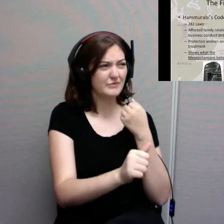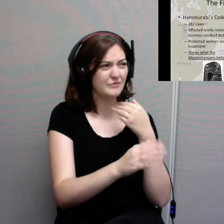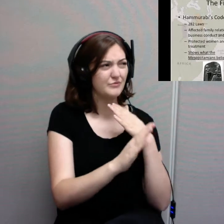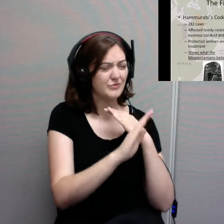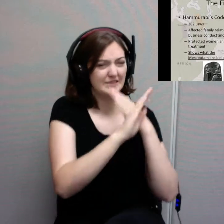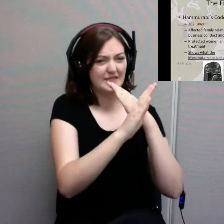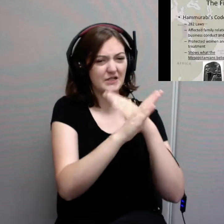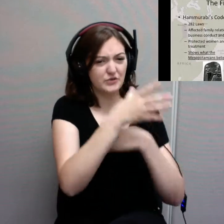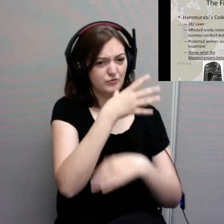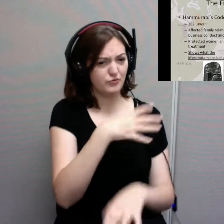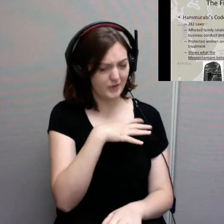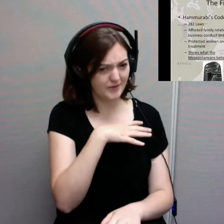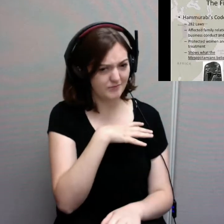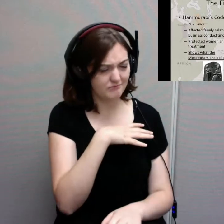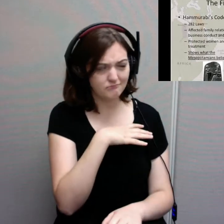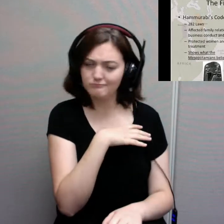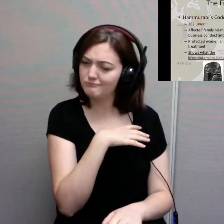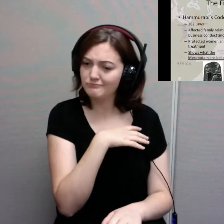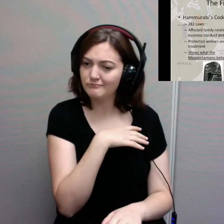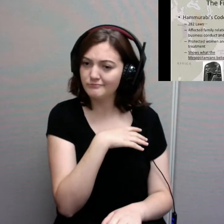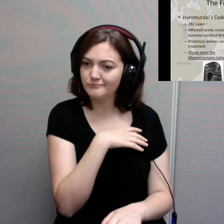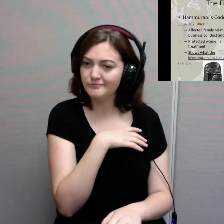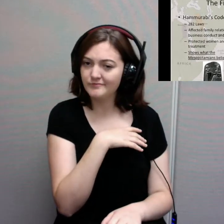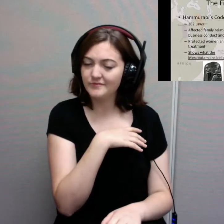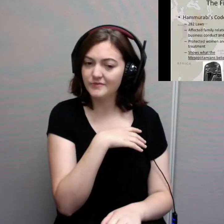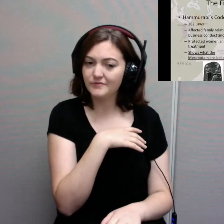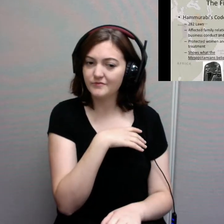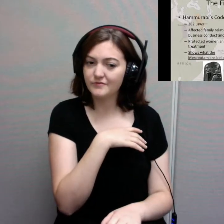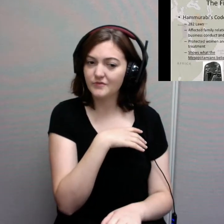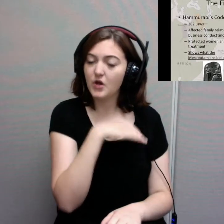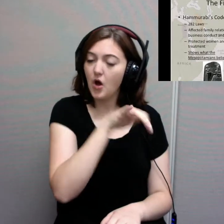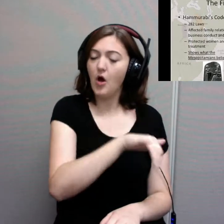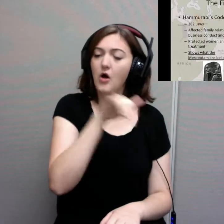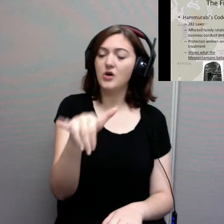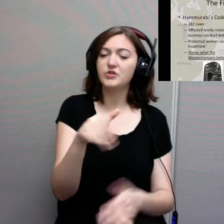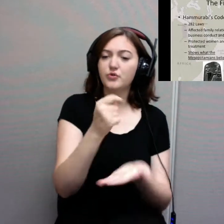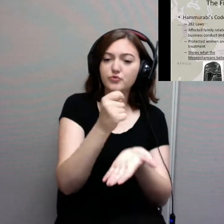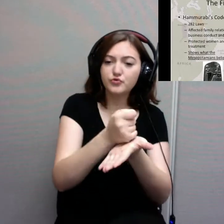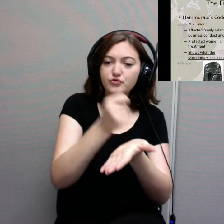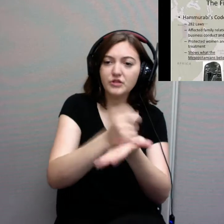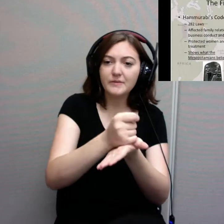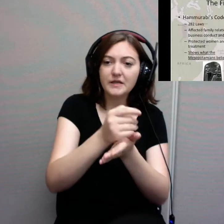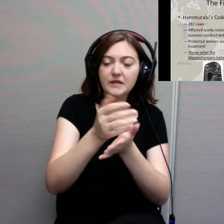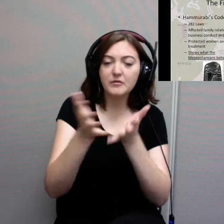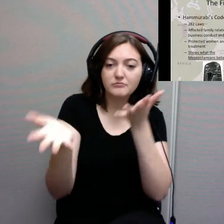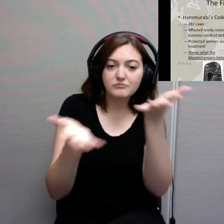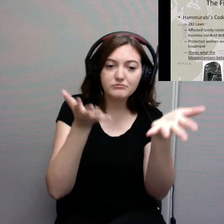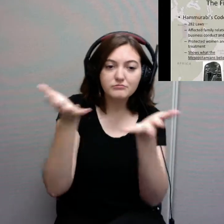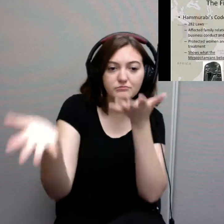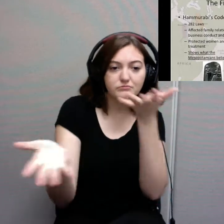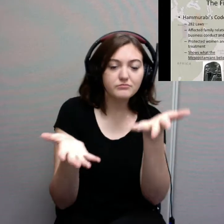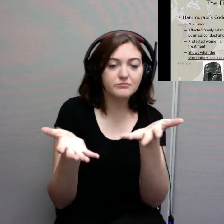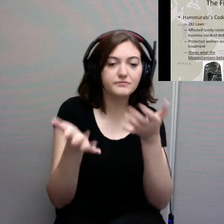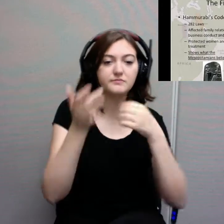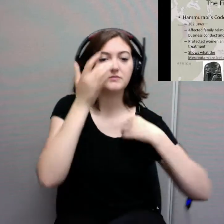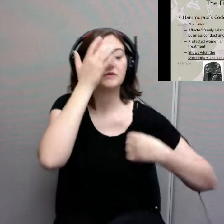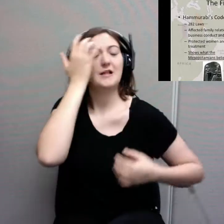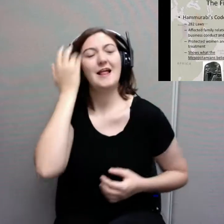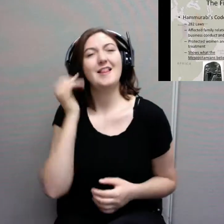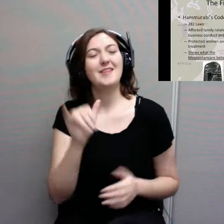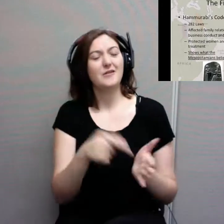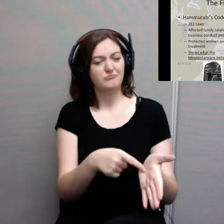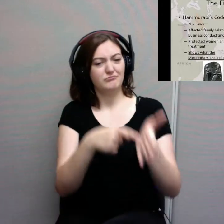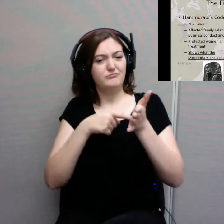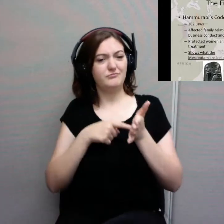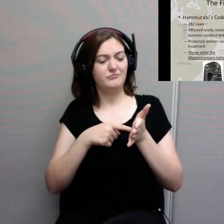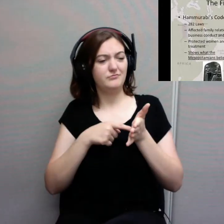and protected the treatment that others would have for them. And this is really showing us something interesting. This is showing us that to the Mesopotamians,